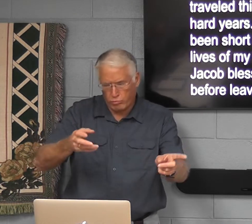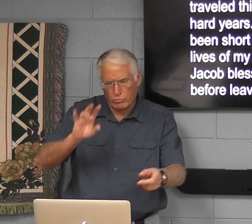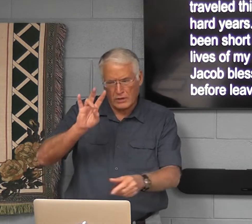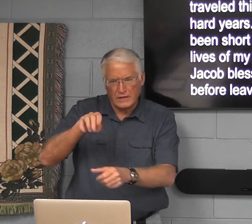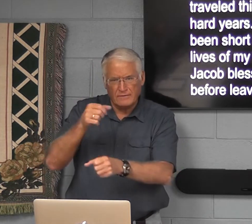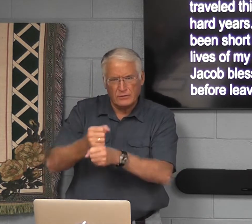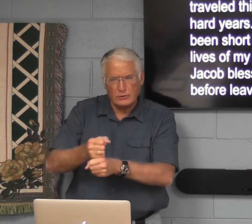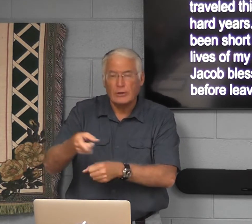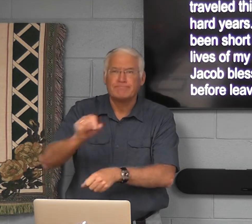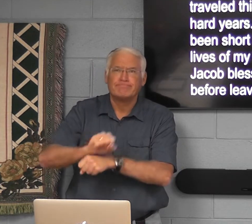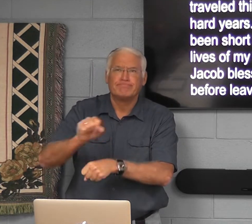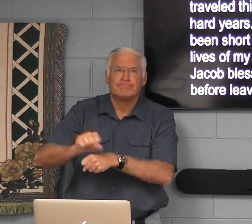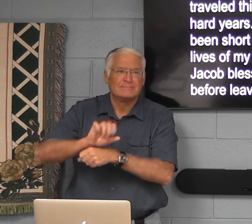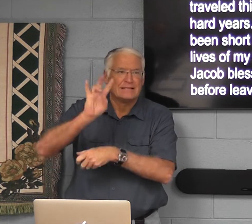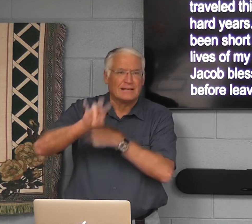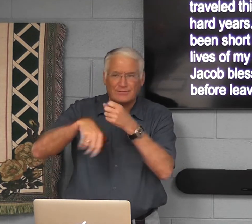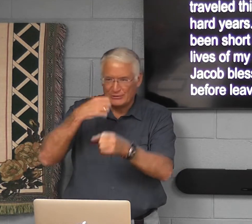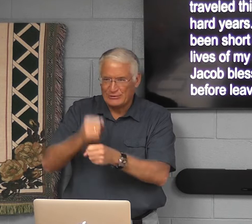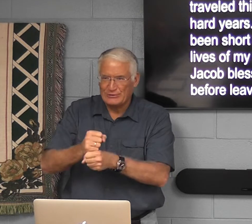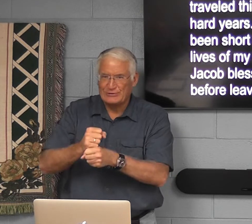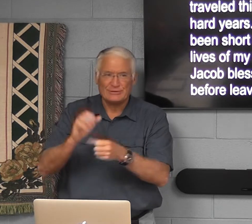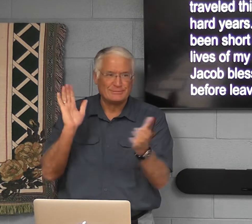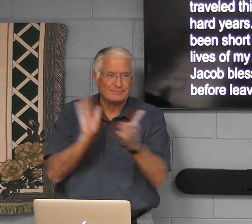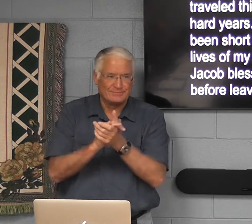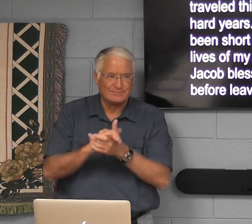you know, wanting to marry his daughter, worked for seven years.